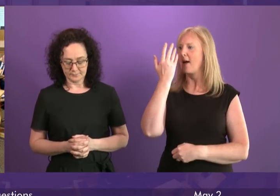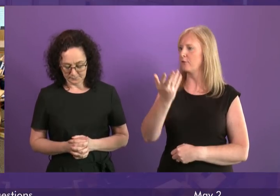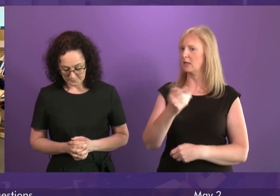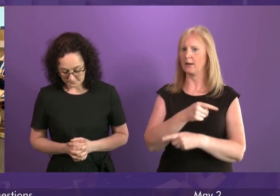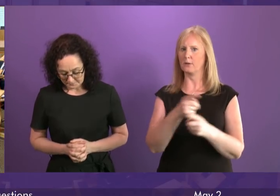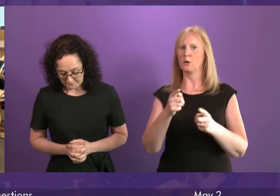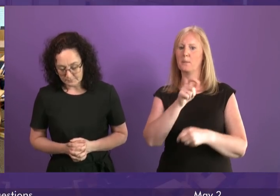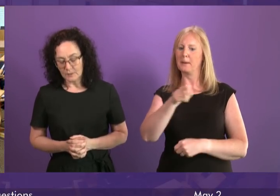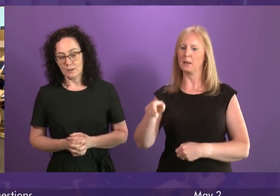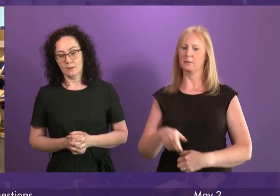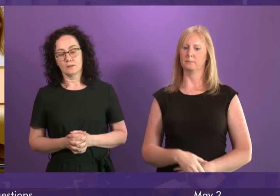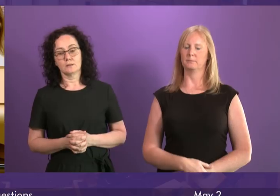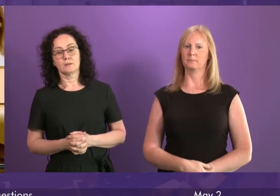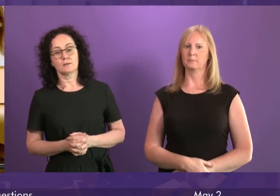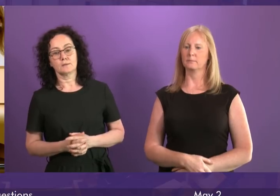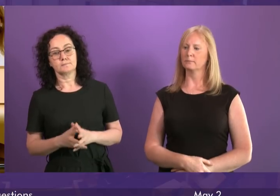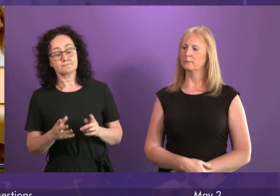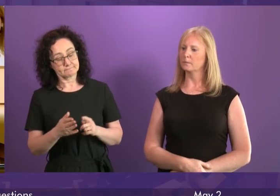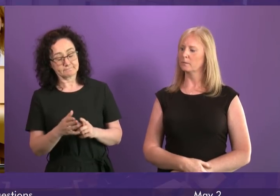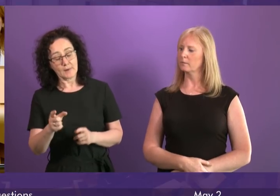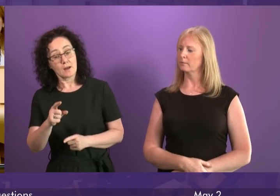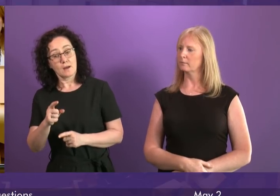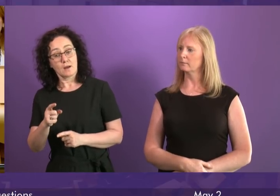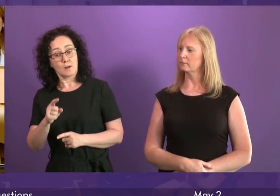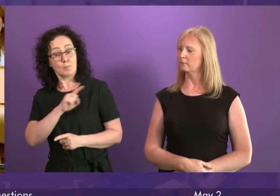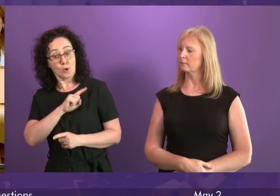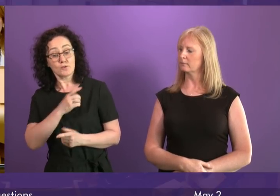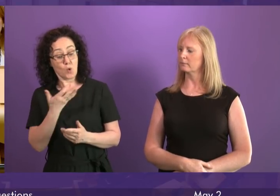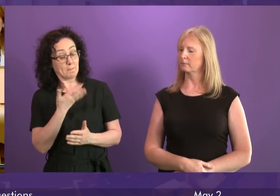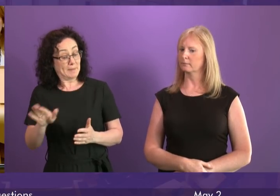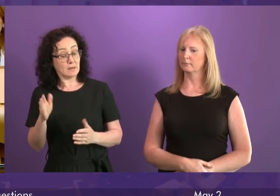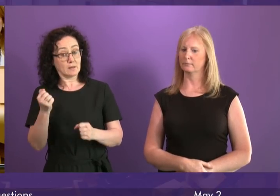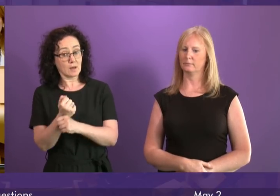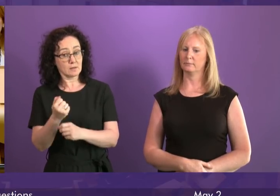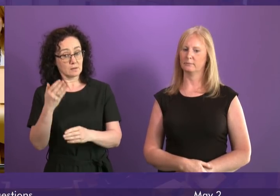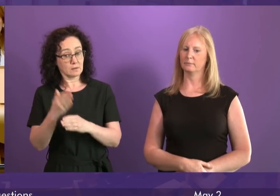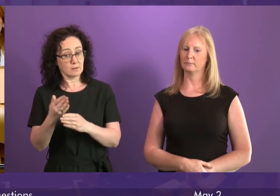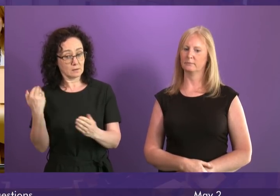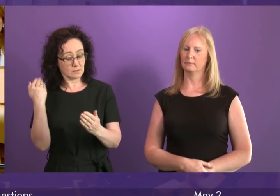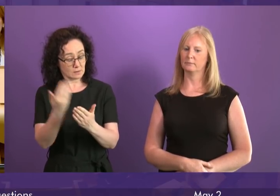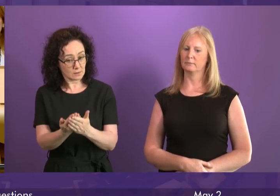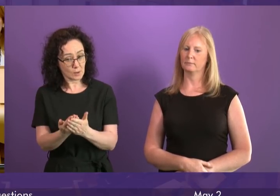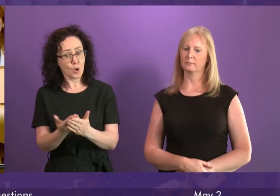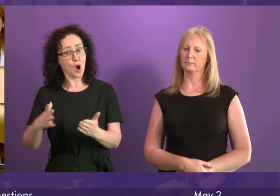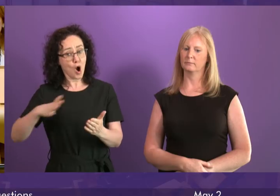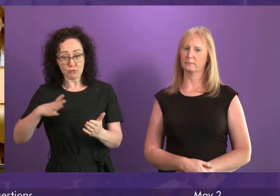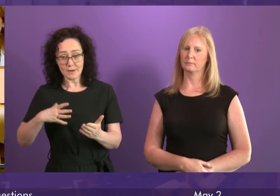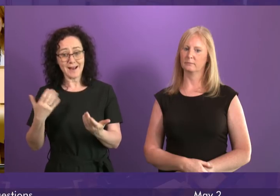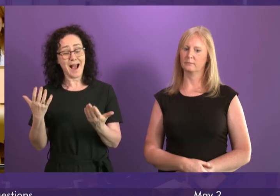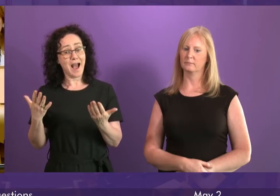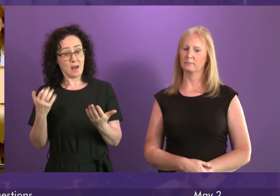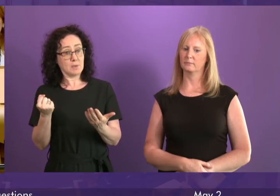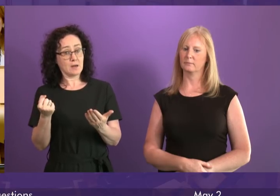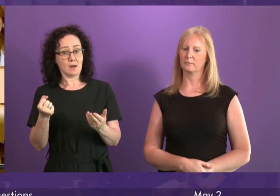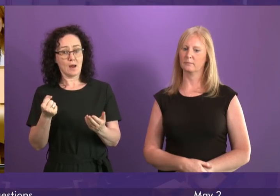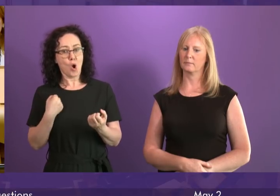First Minister. Well, firstly, it's because of the actions we have been taking across a whole range of areas that we have already in Scotland almost halved